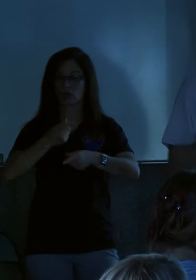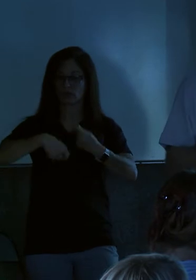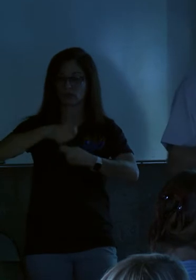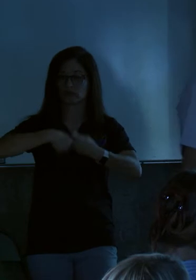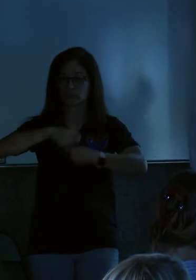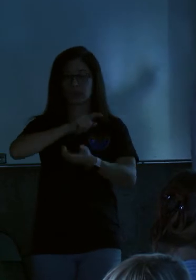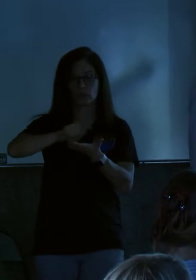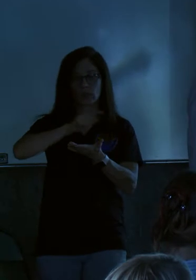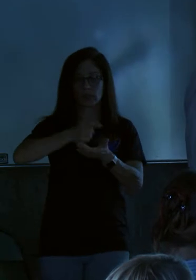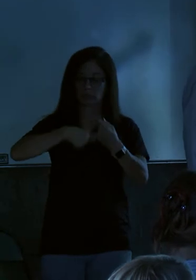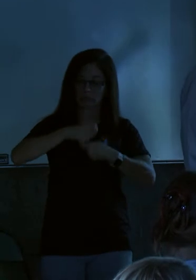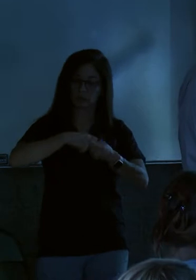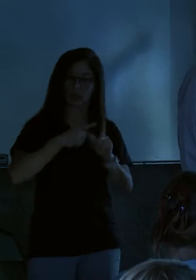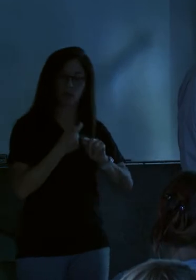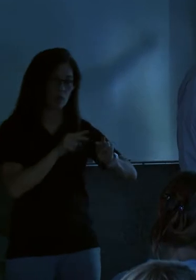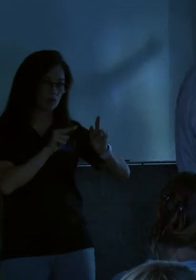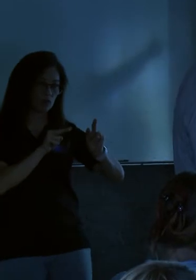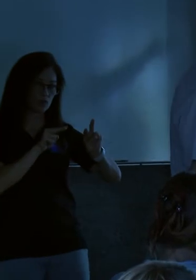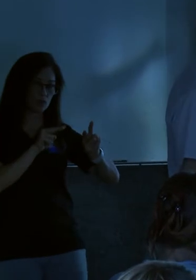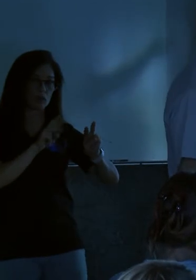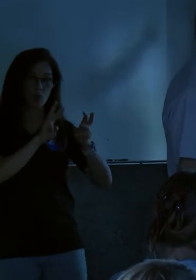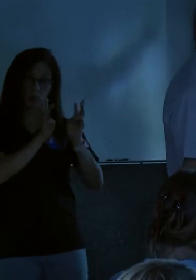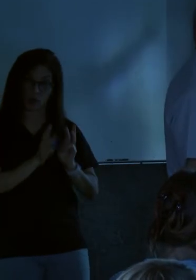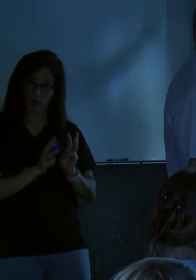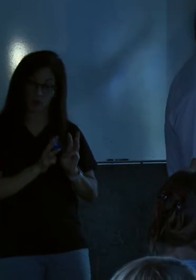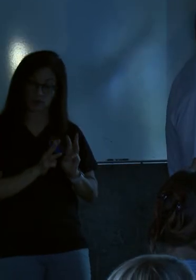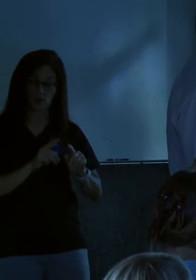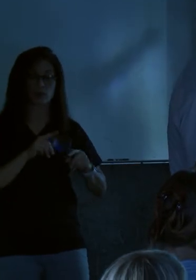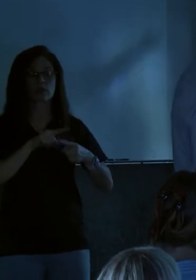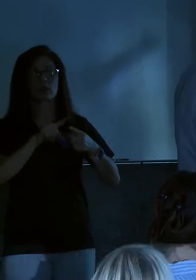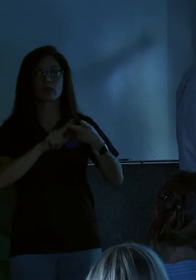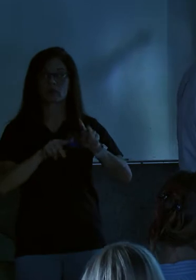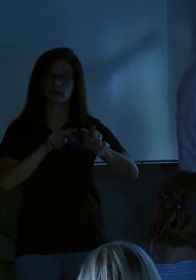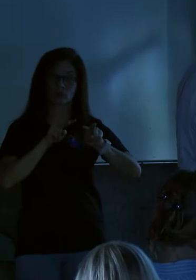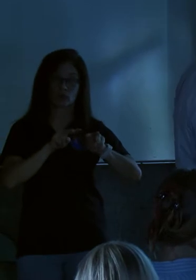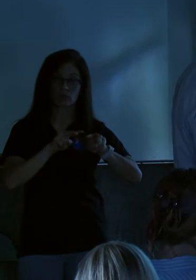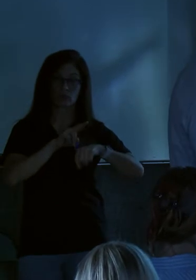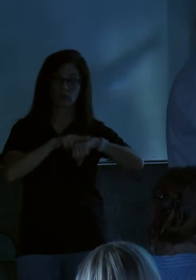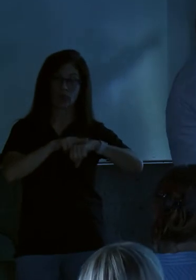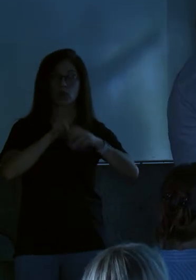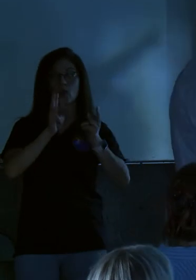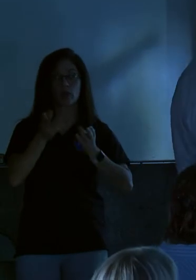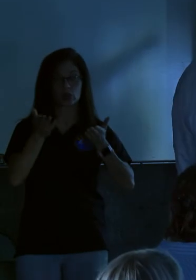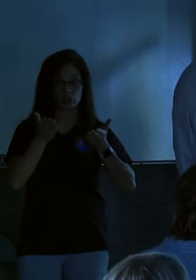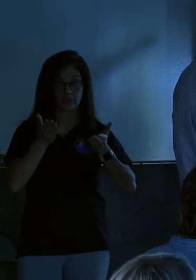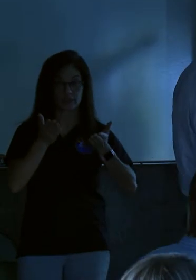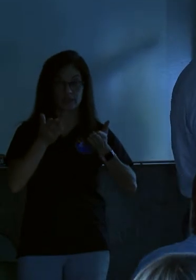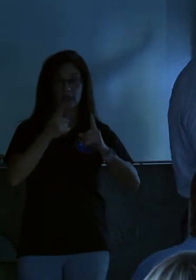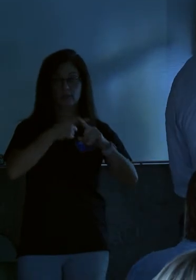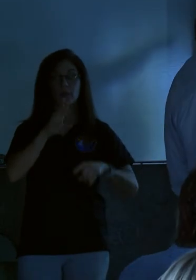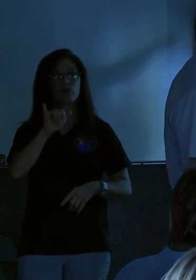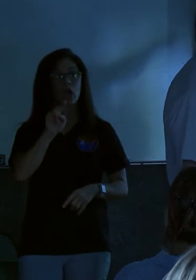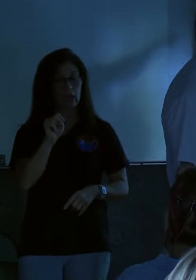week by week, and then we observe and monitor the weather. We monitor the National Weather Service weather from